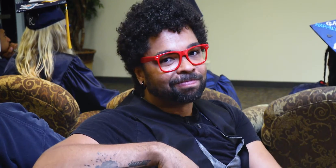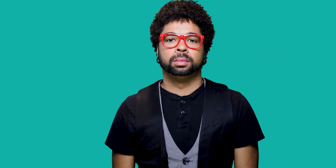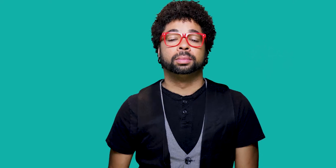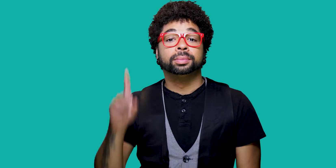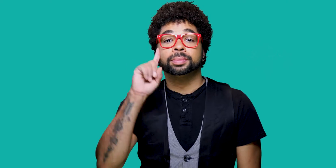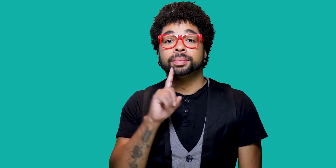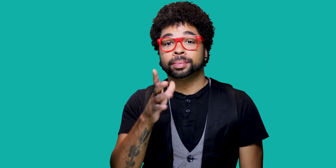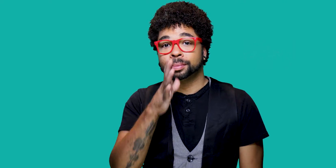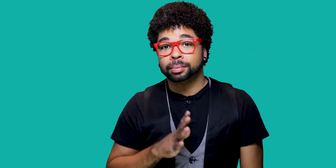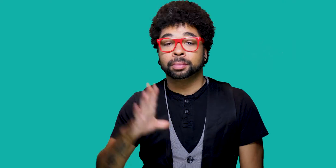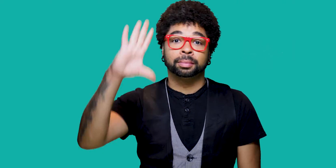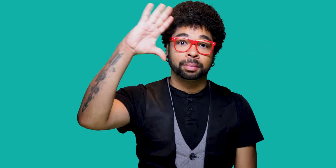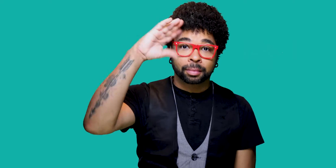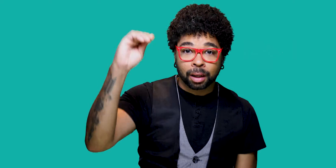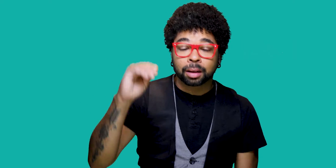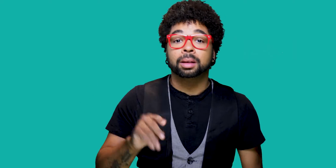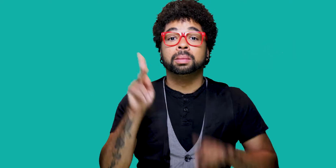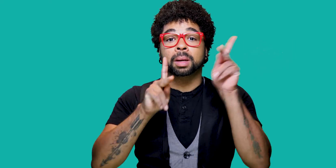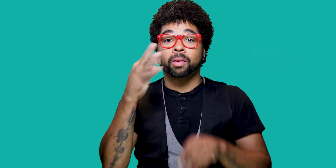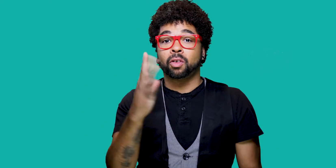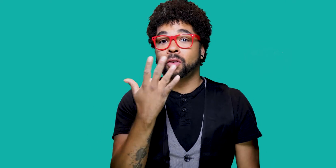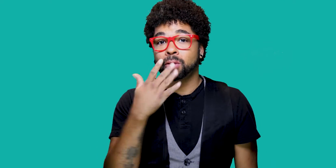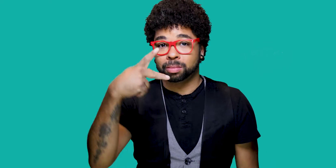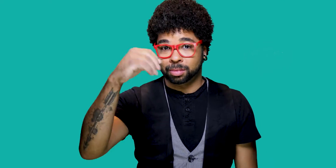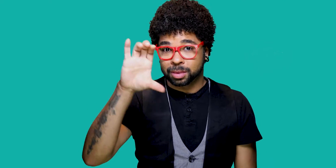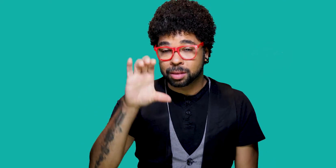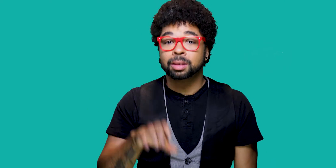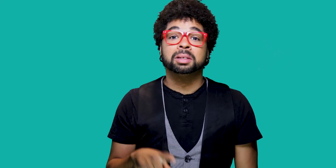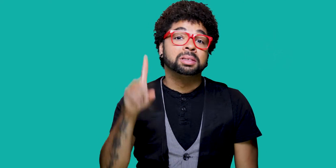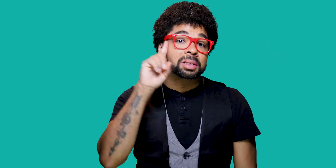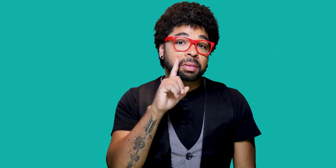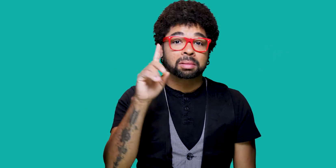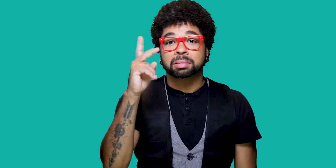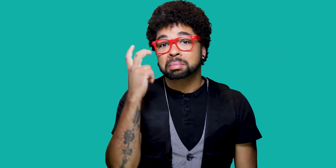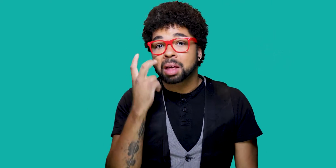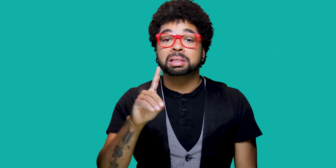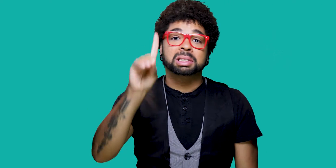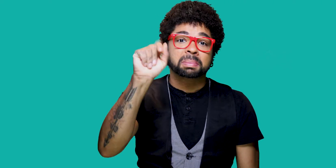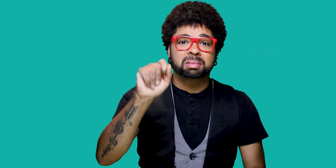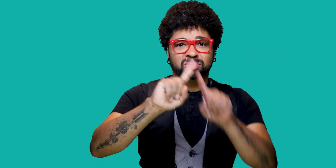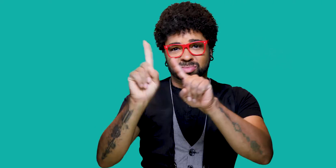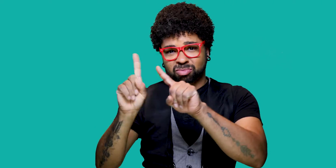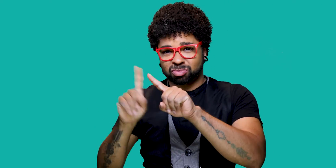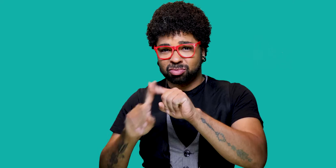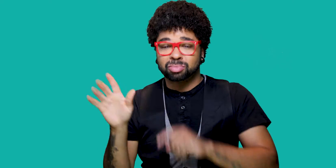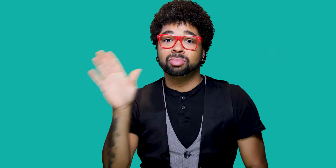Deaf women and men, Deaf people of color, Deaf blind, and Deaf people with additional disabilities are